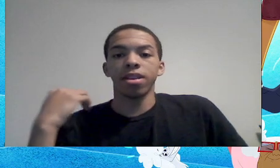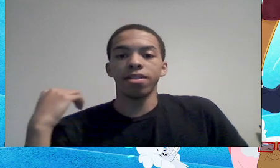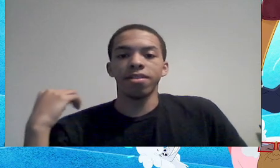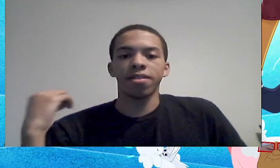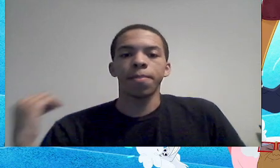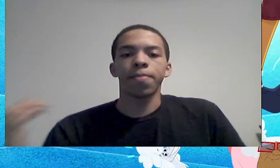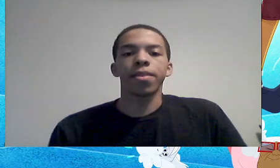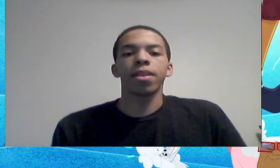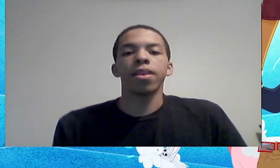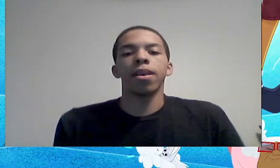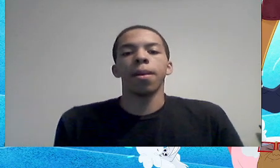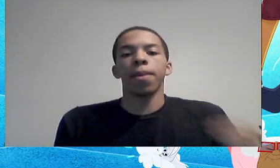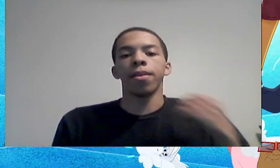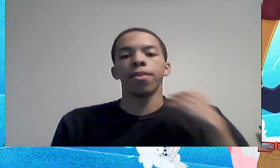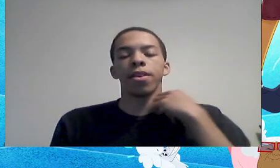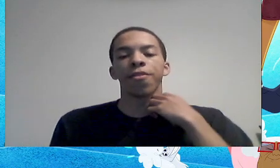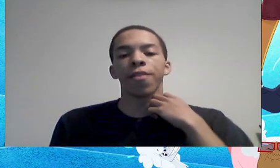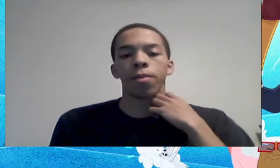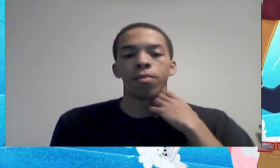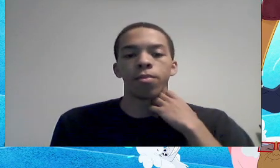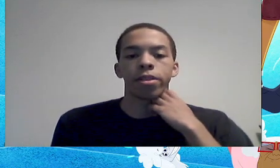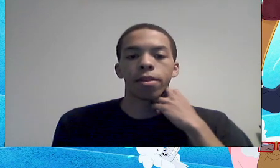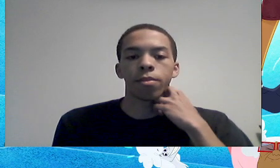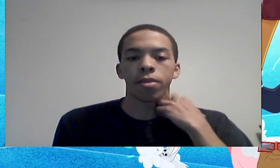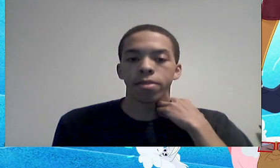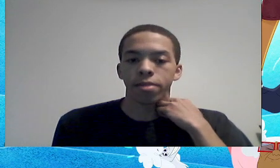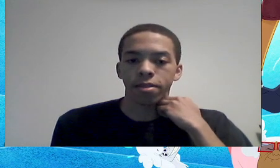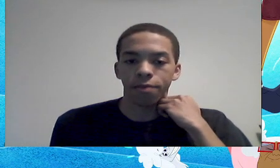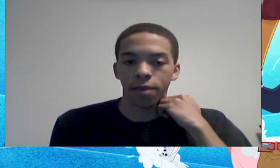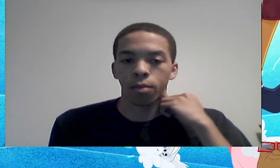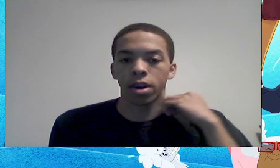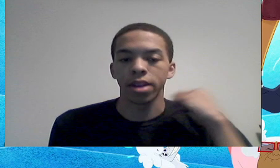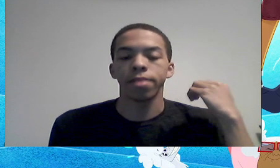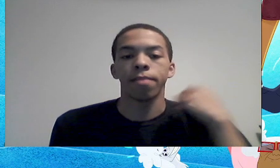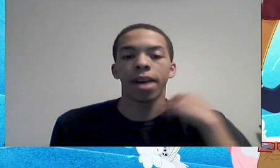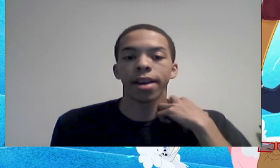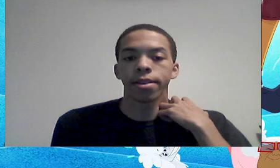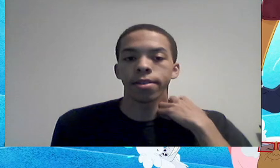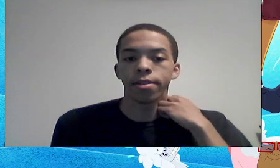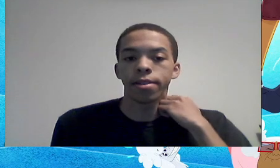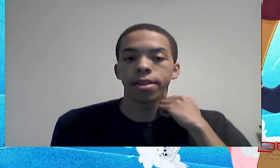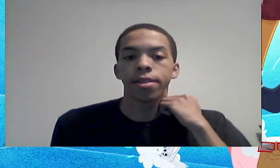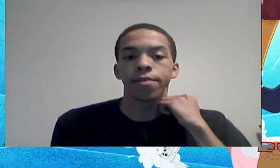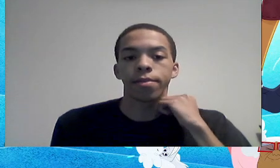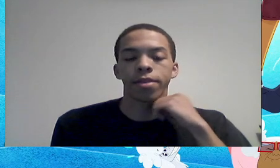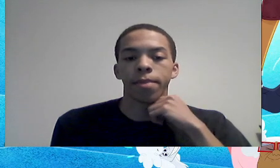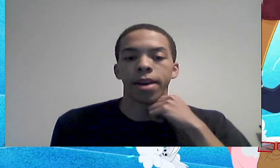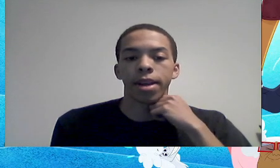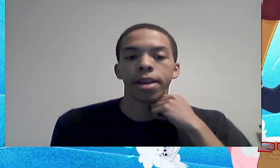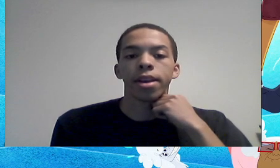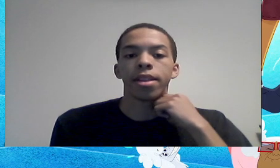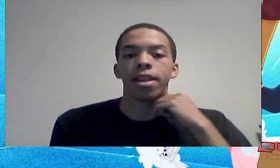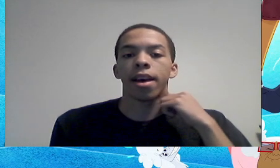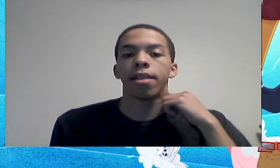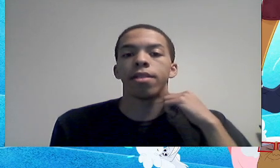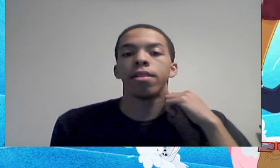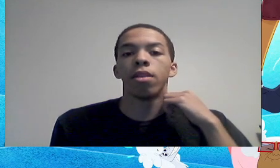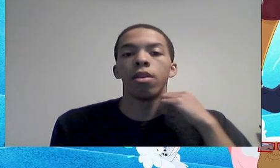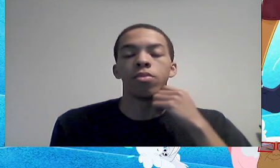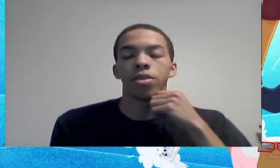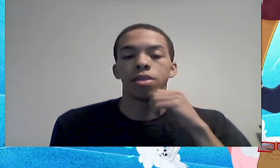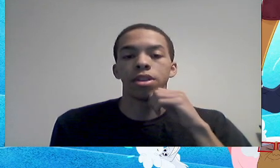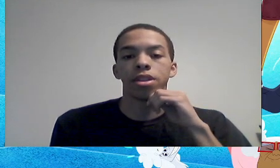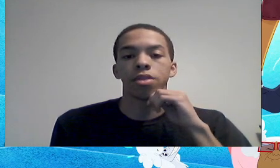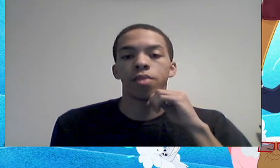because, apparently, from what Maya heard from somebody, that